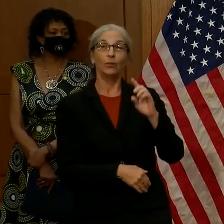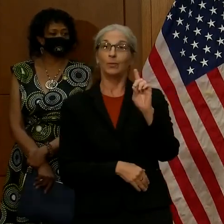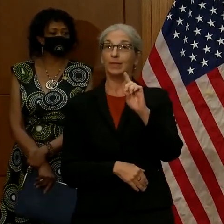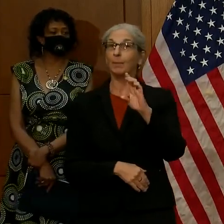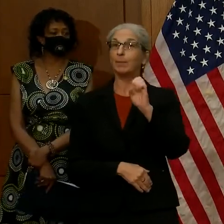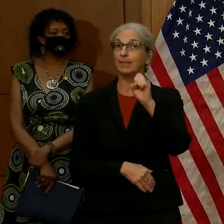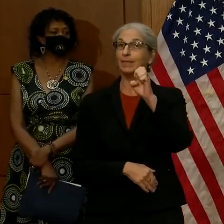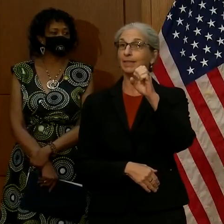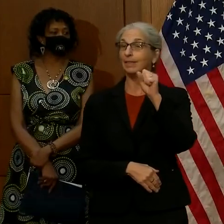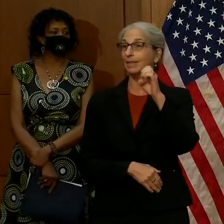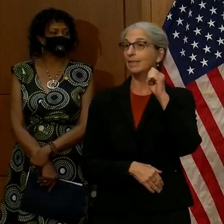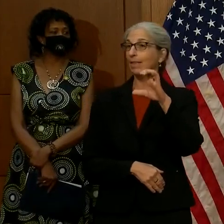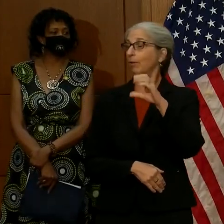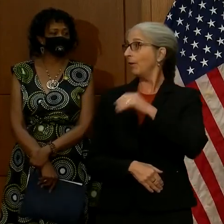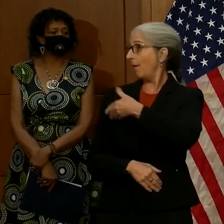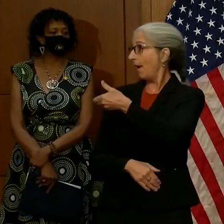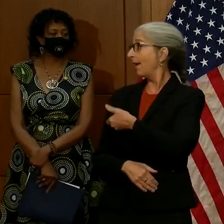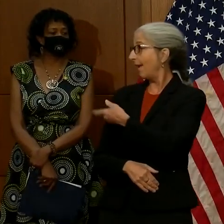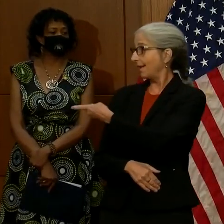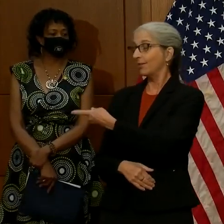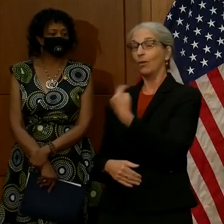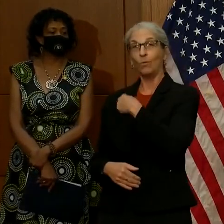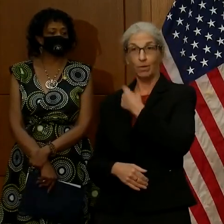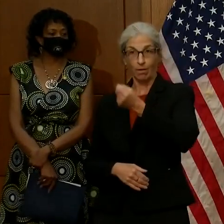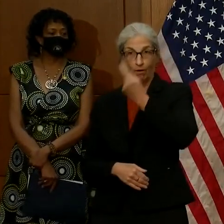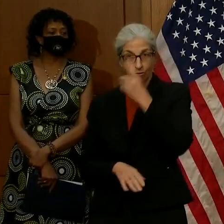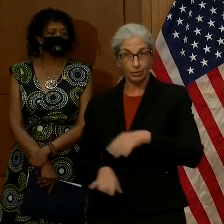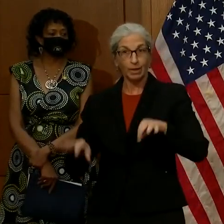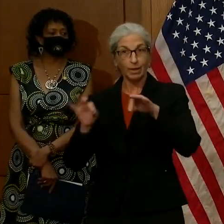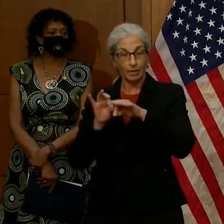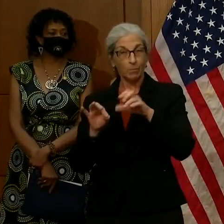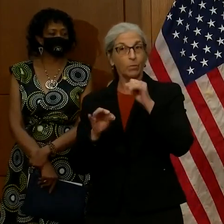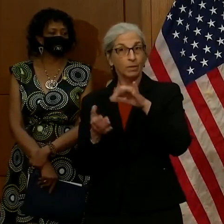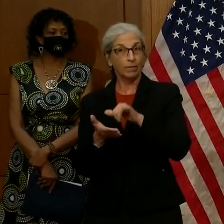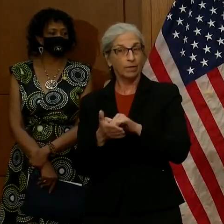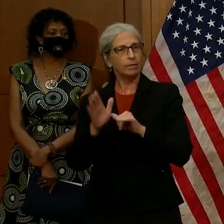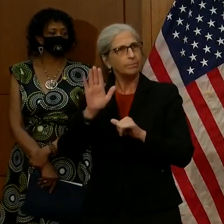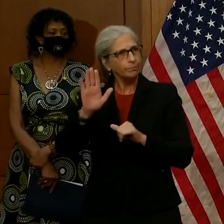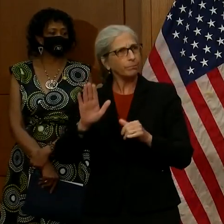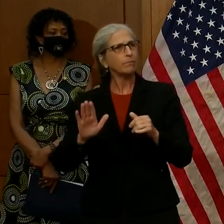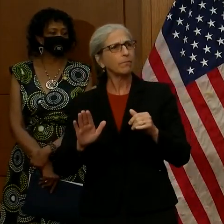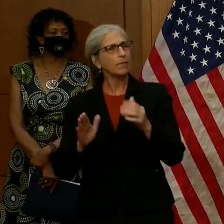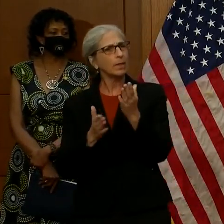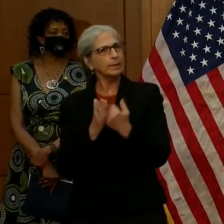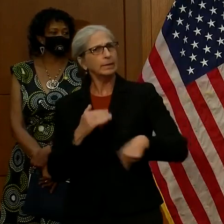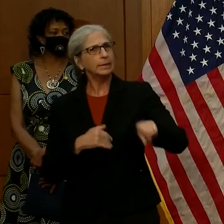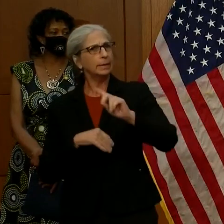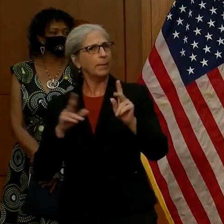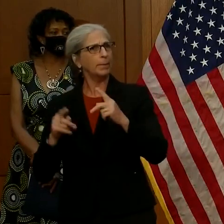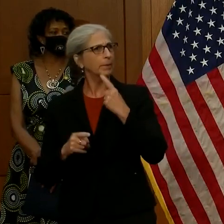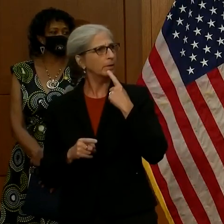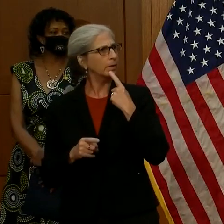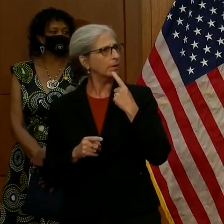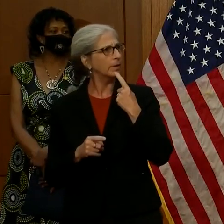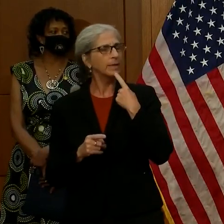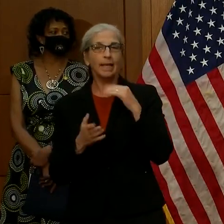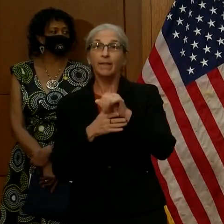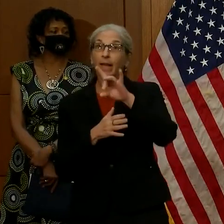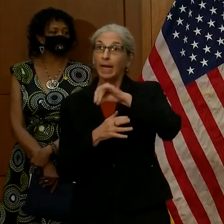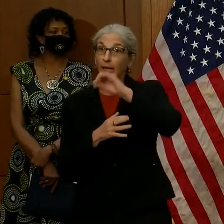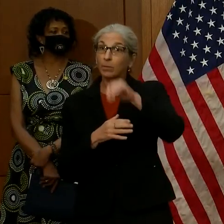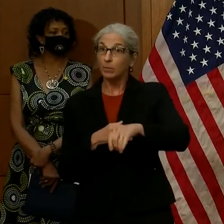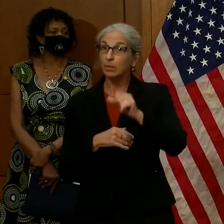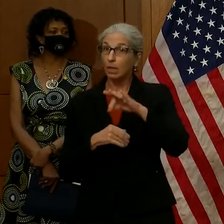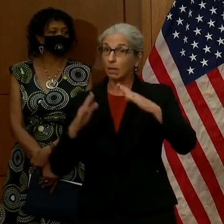guest, and I think we all understand the importance of this. And I think a couple points that were made that 80% of households